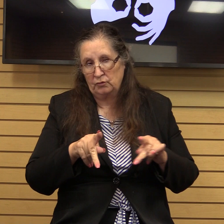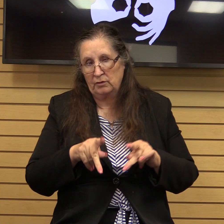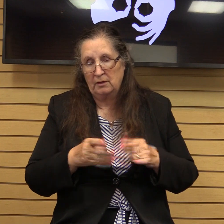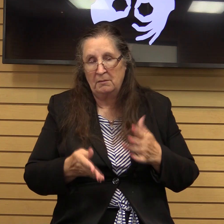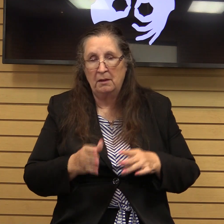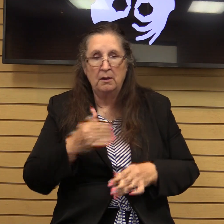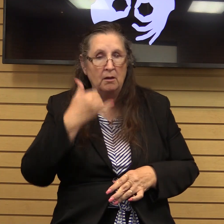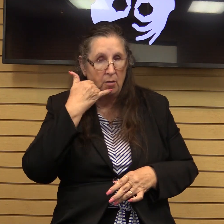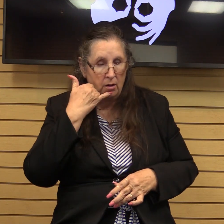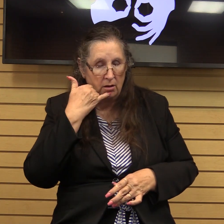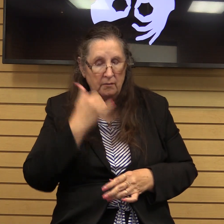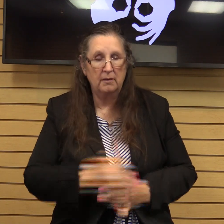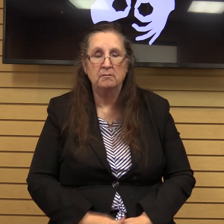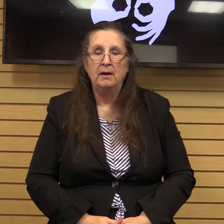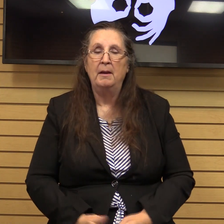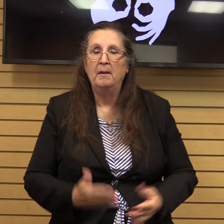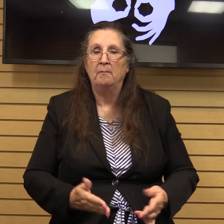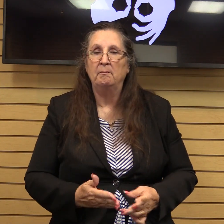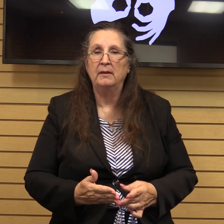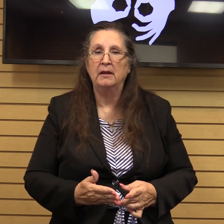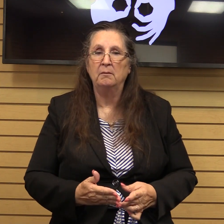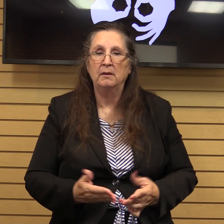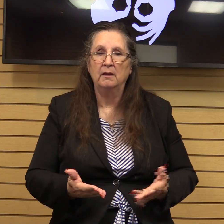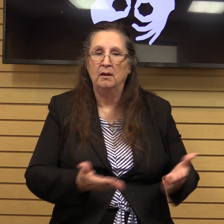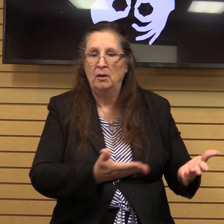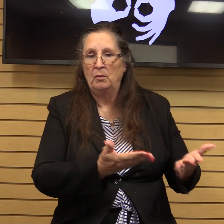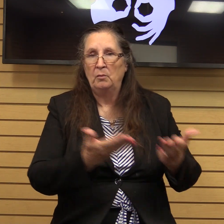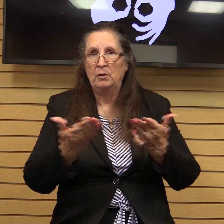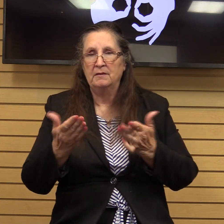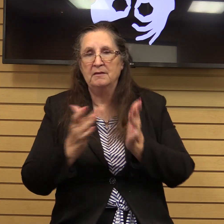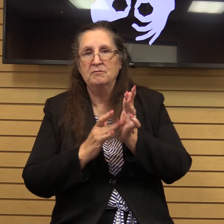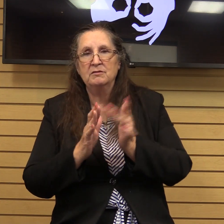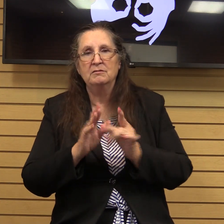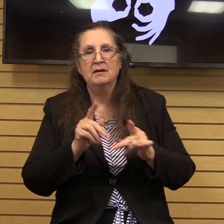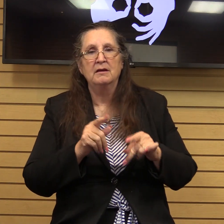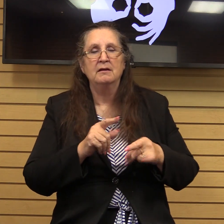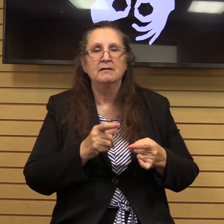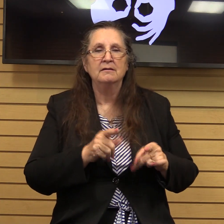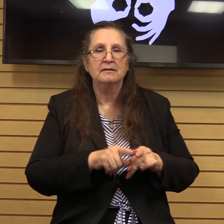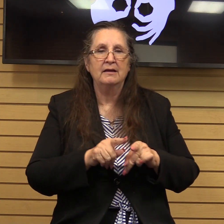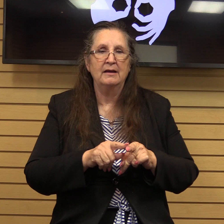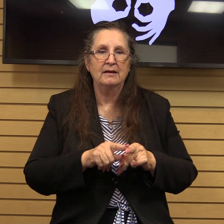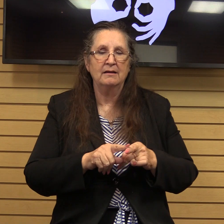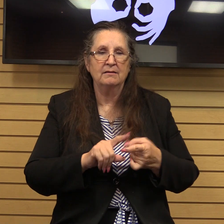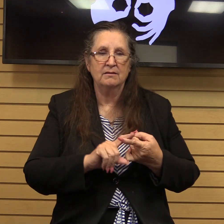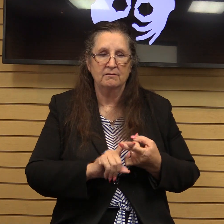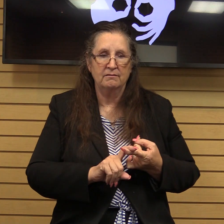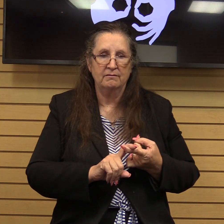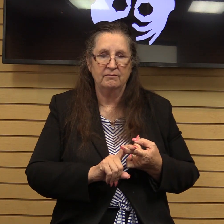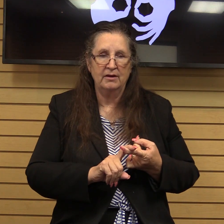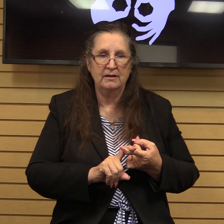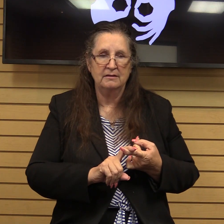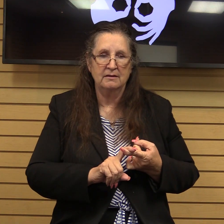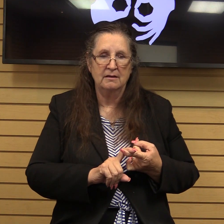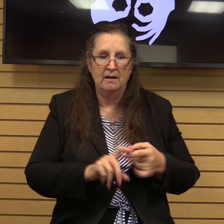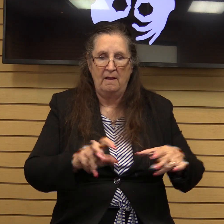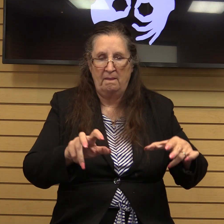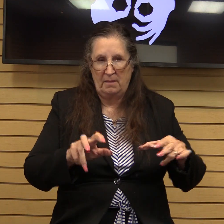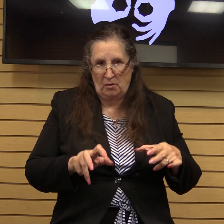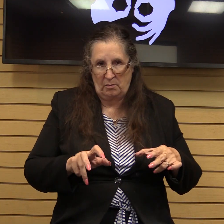them or maybe bring them to Jesus like the friend the paralytics that were